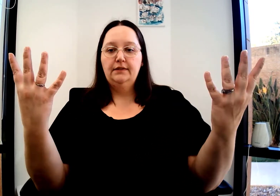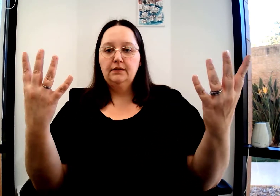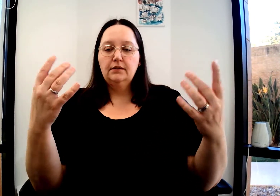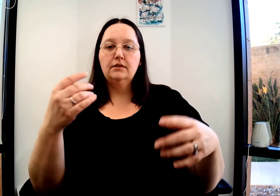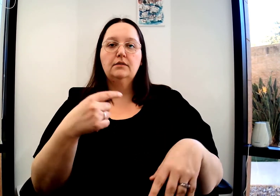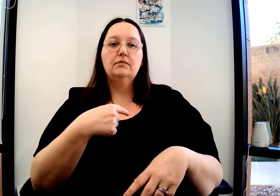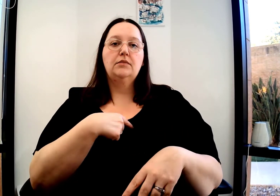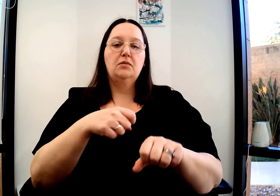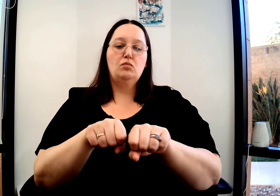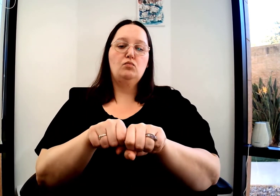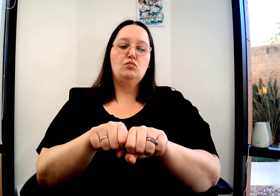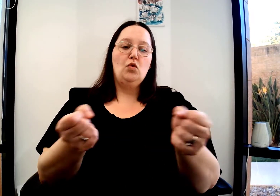I broke the fence.